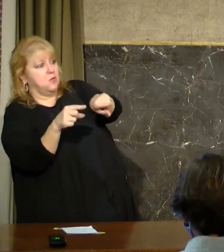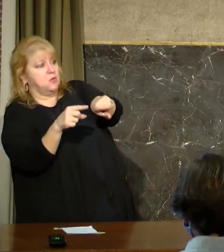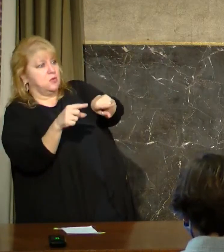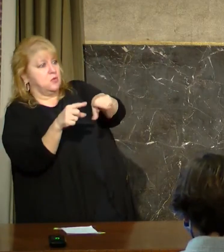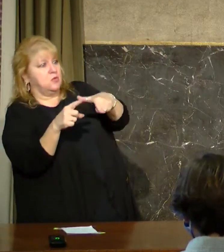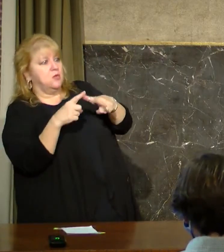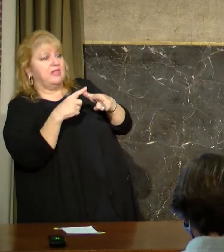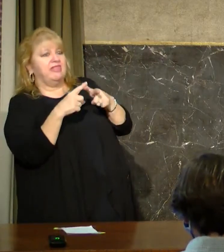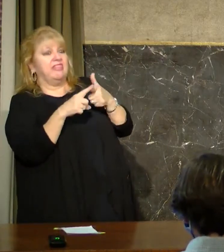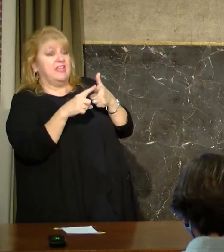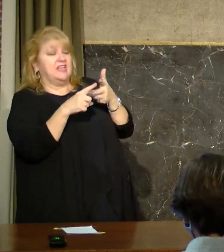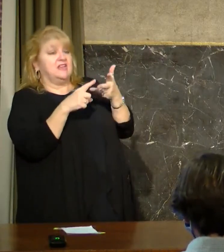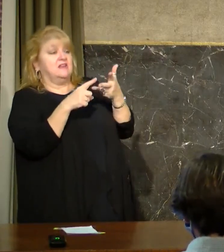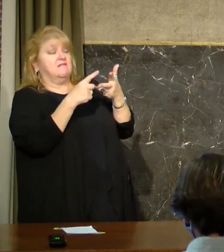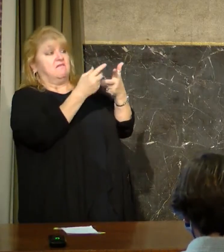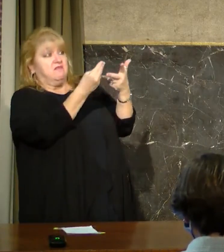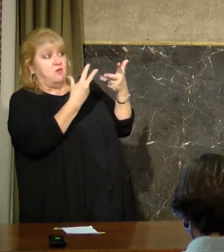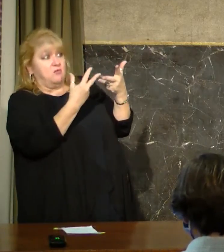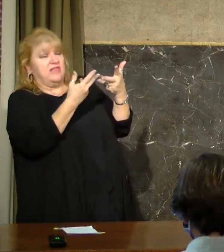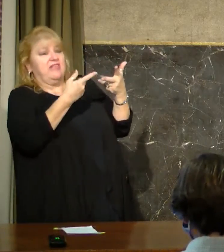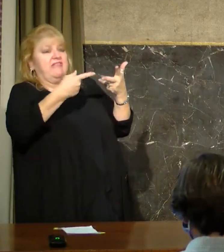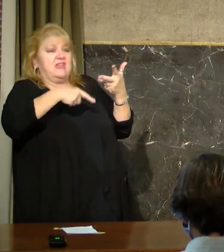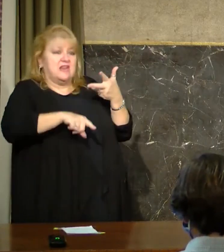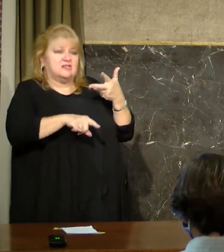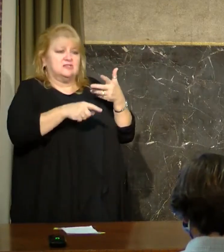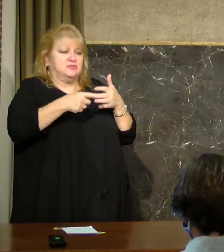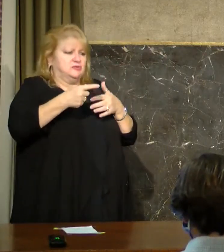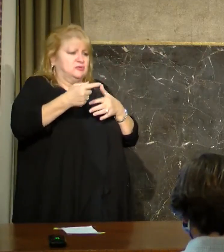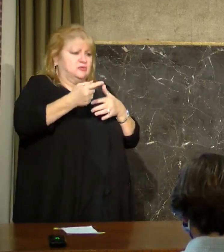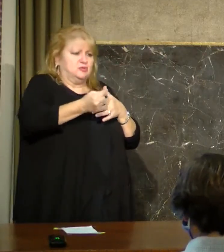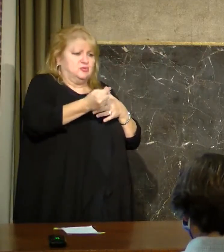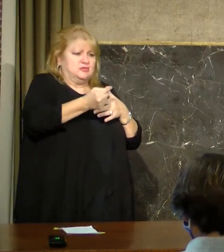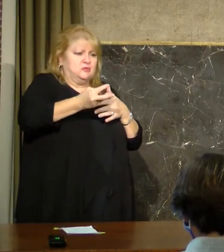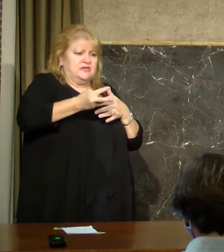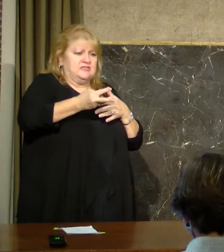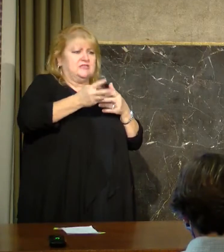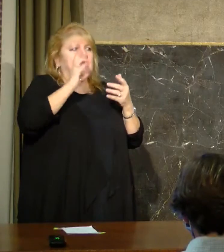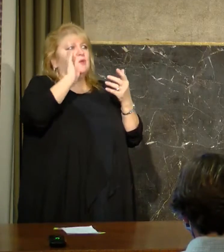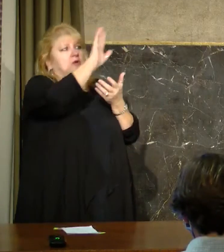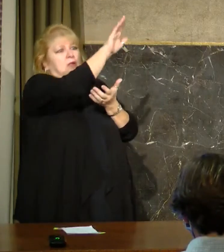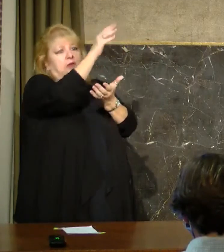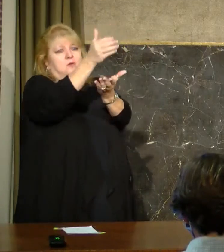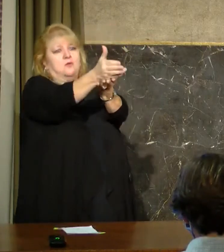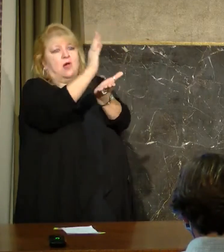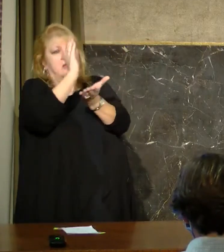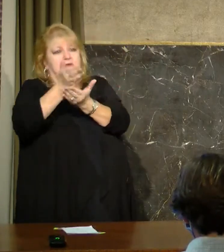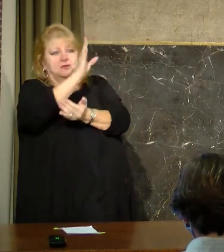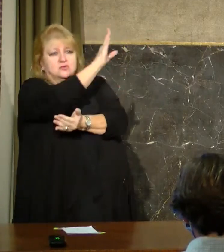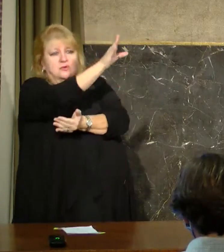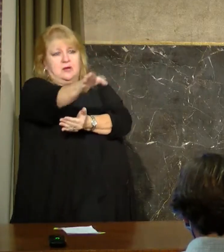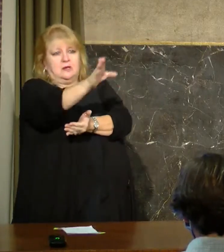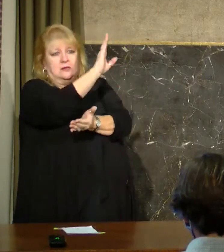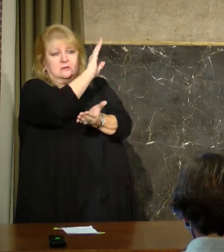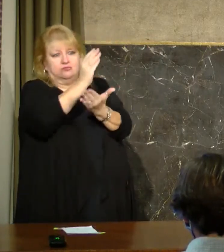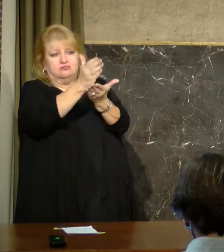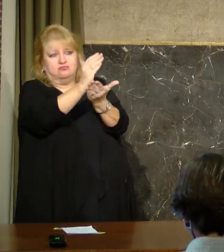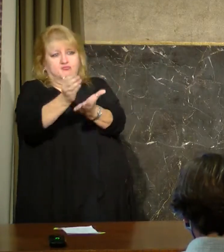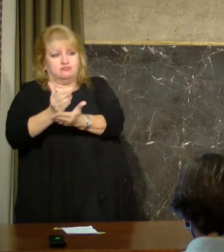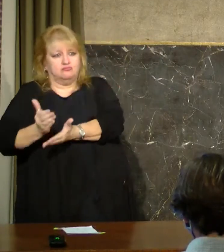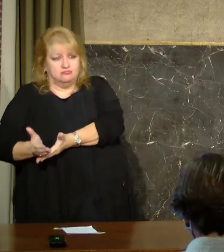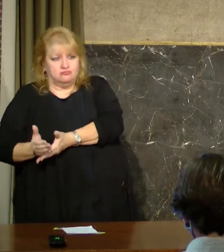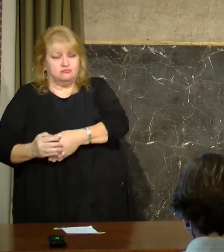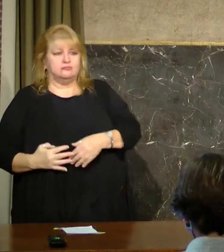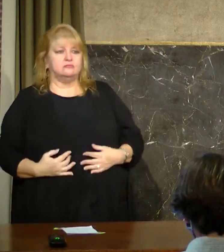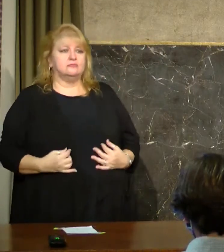or Tuesday of the following week, arrive at the destinations that we've ordered them for. And then in the intervening time period,